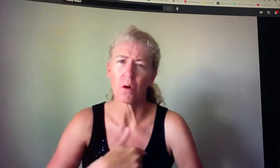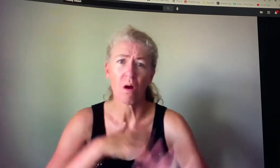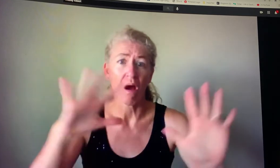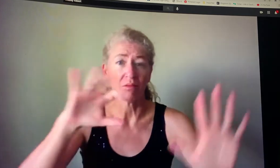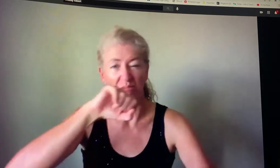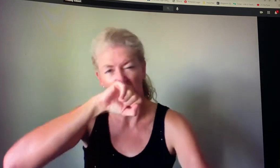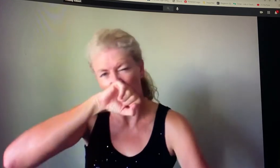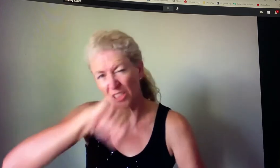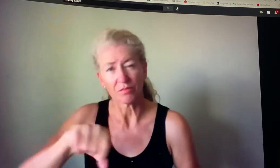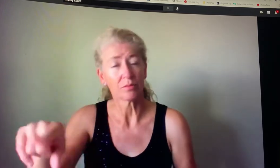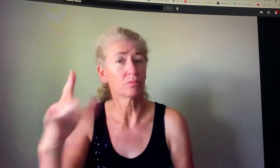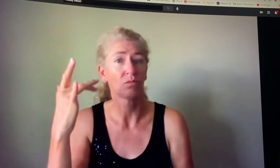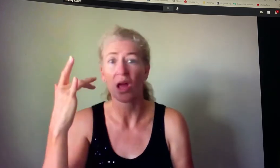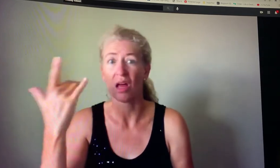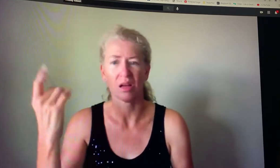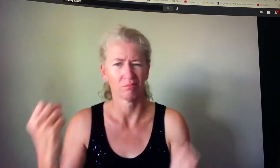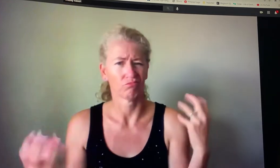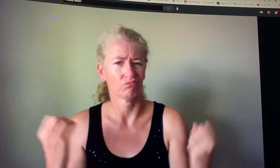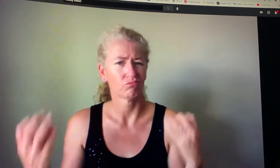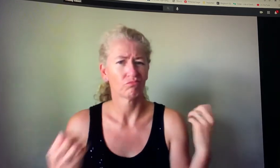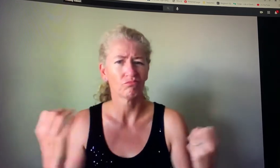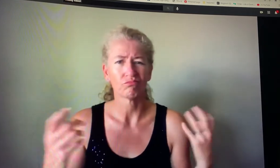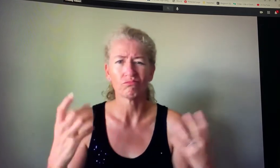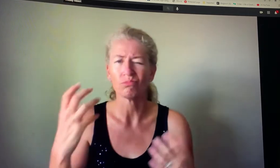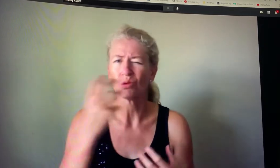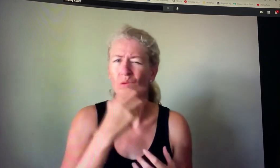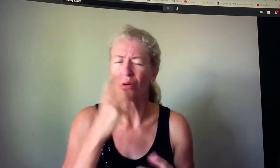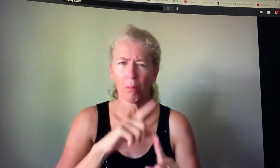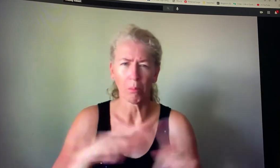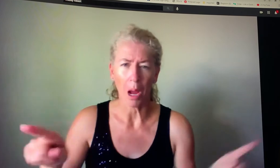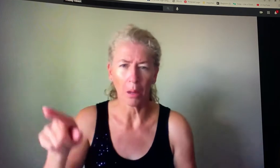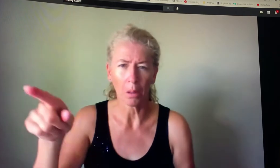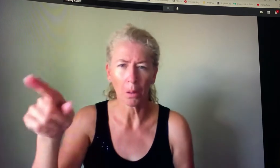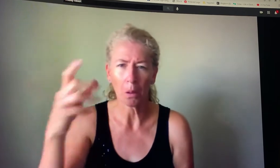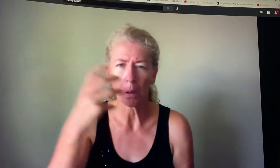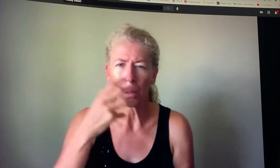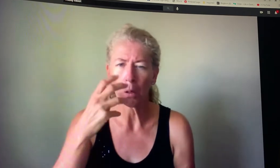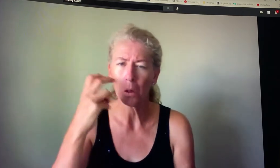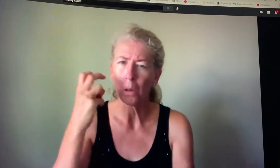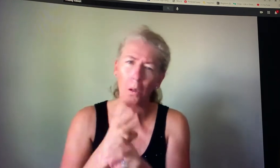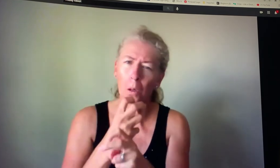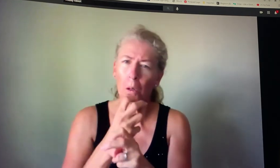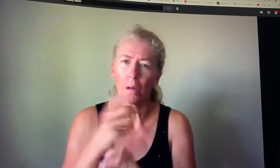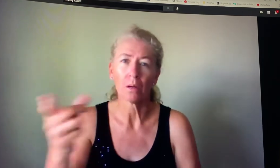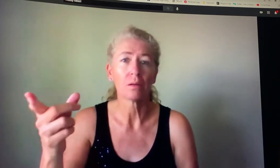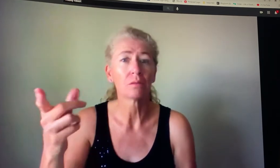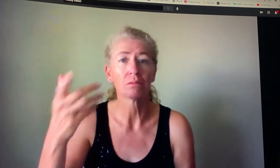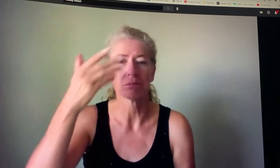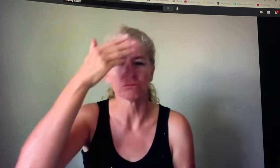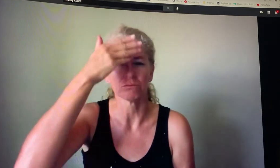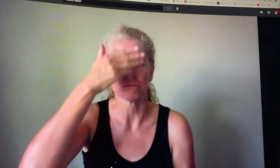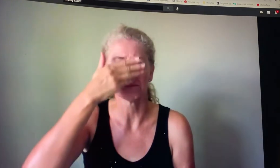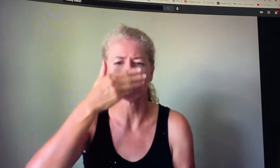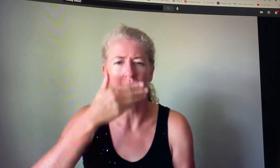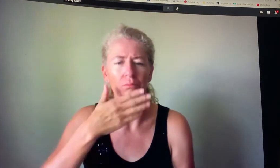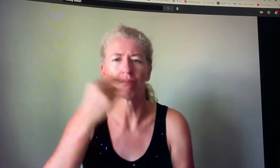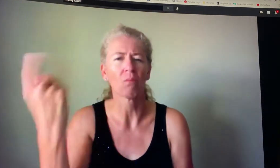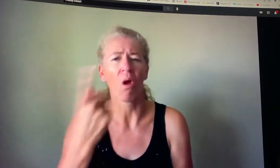amazing we loved him because he could truly sign in ASL it was great but he was really hard because